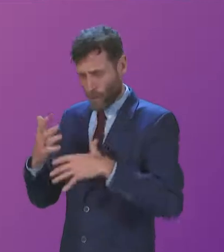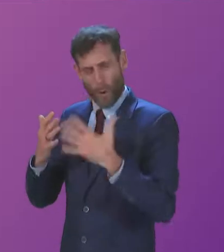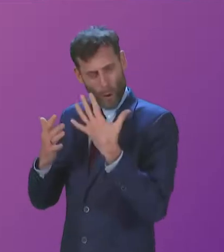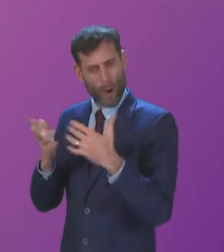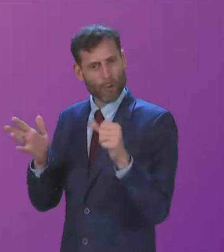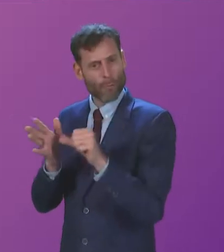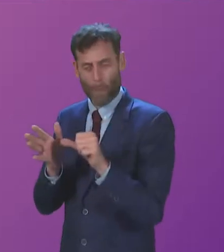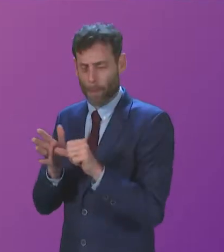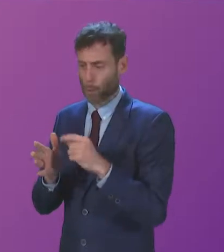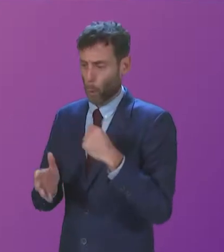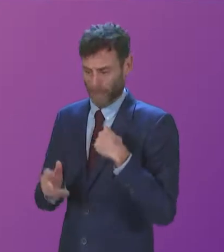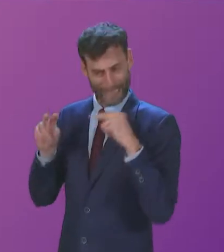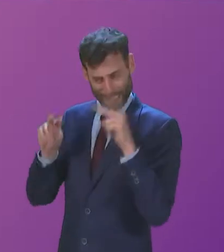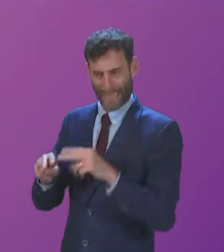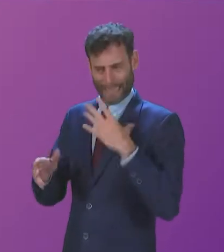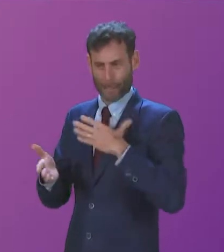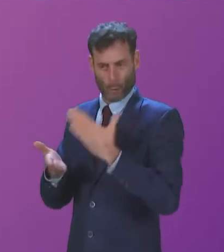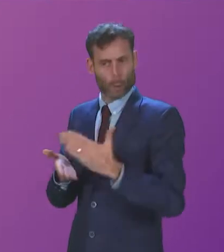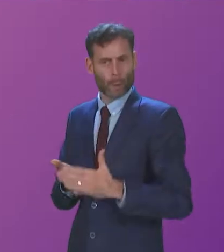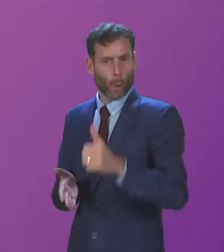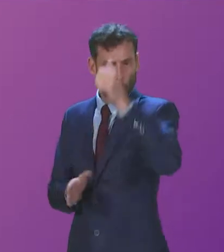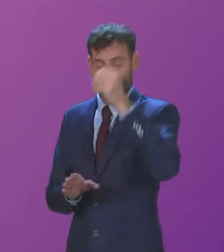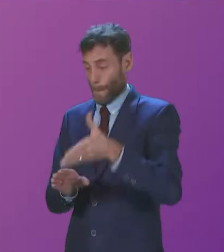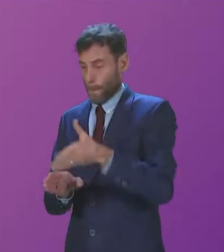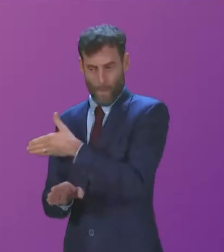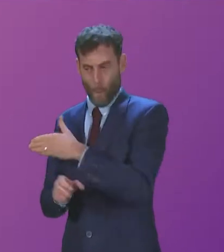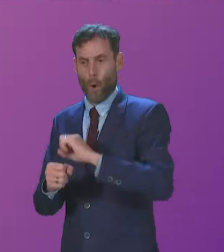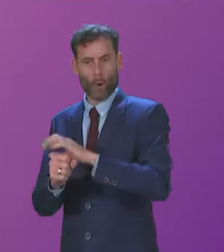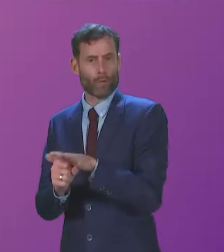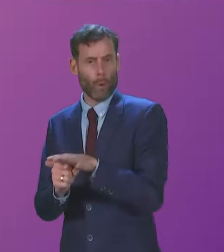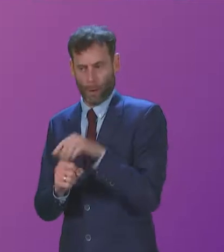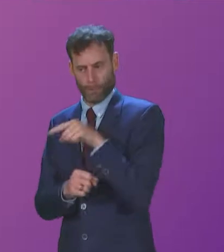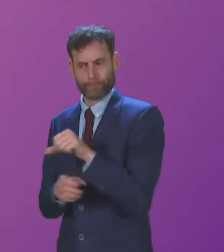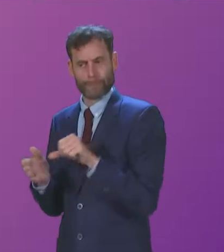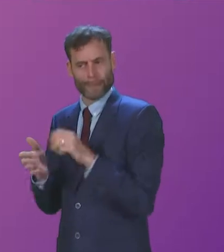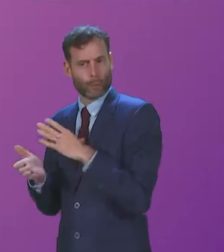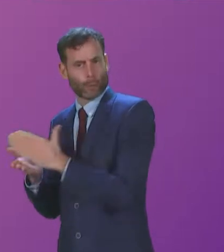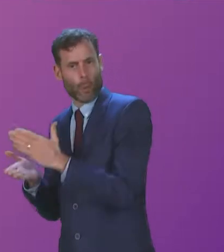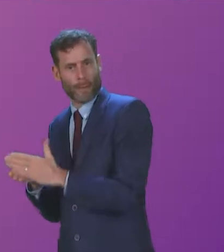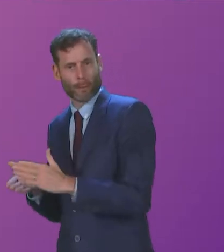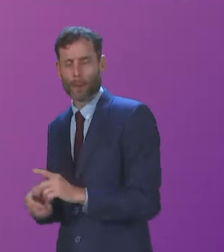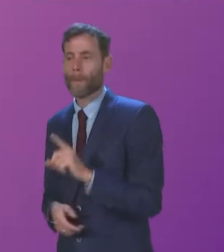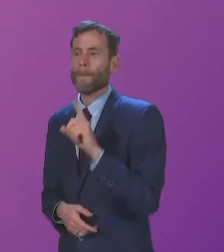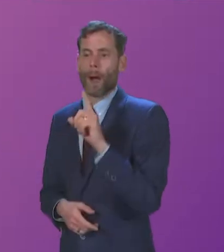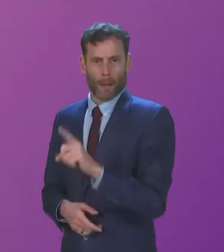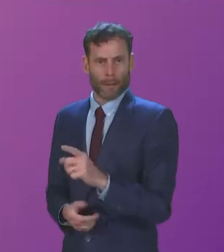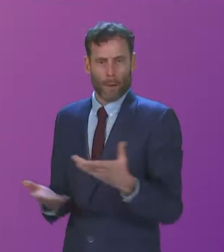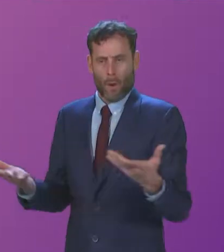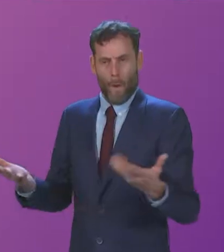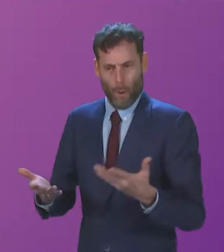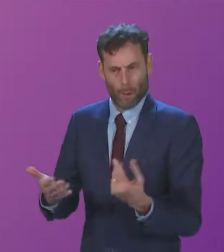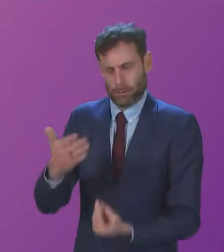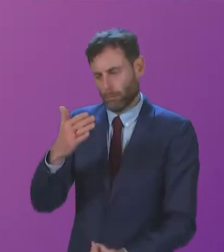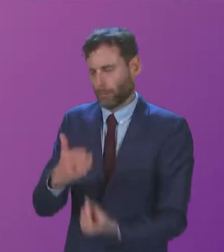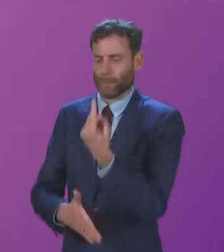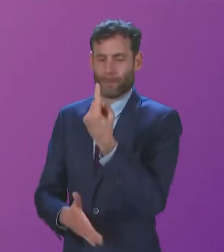this government has never suggested, that there haven't been issues pre-pandemic. But also it would be equally absurd, I suspect, for anybody to suggest that the biggest shock that